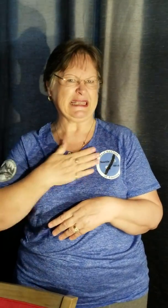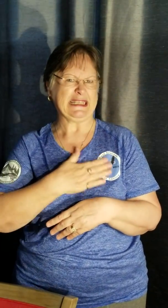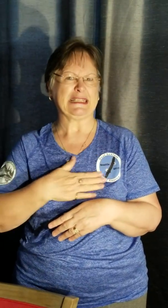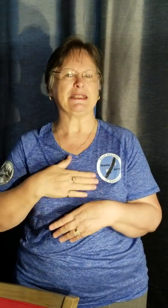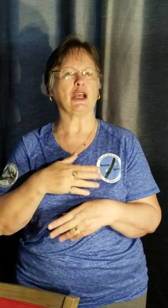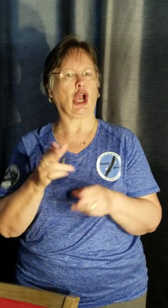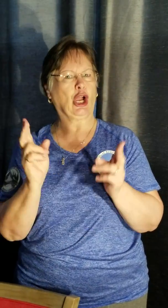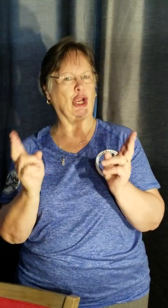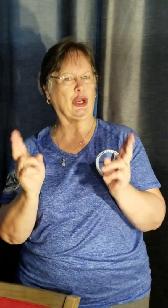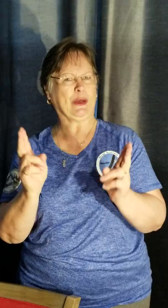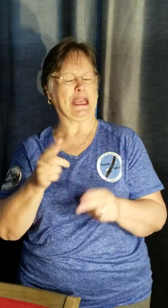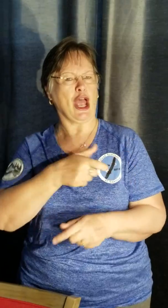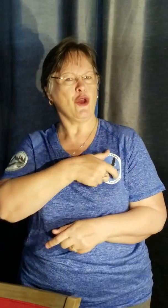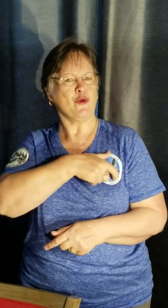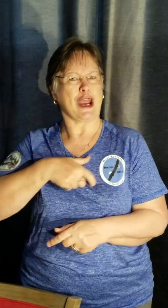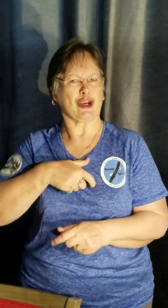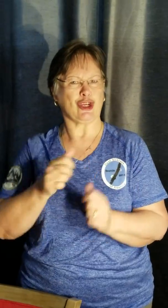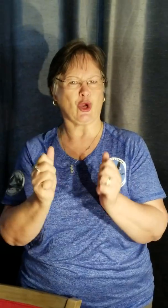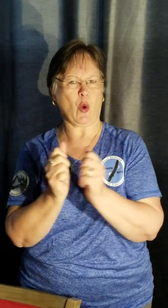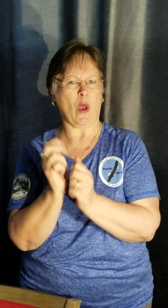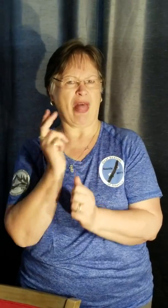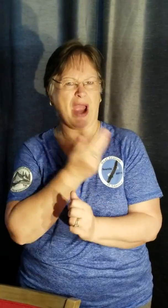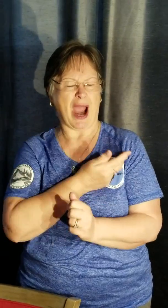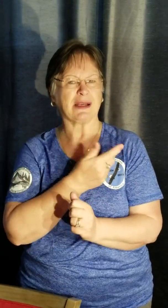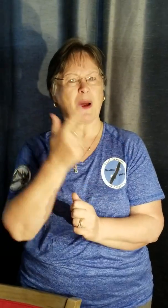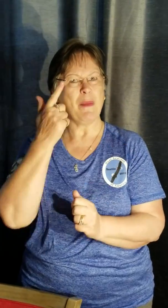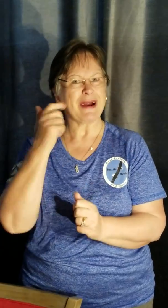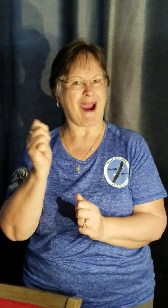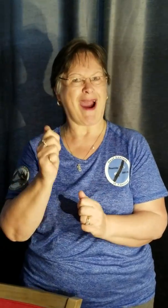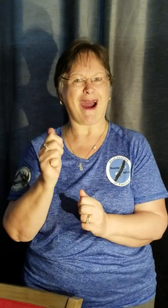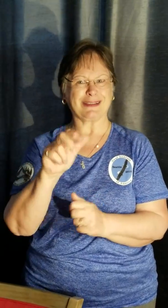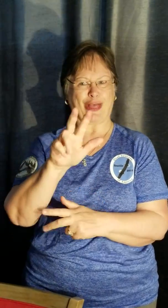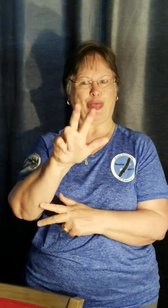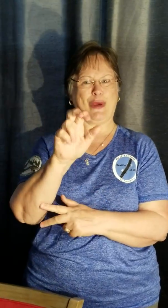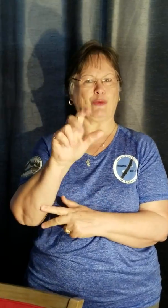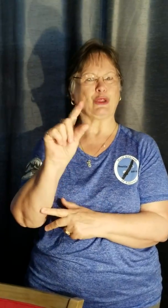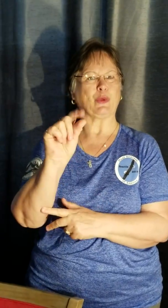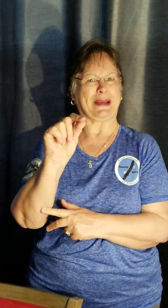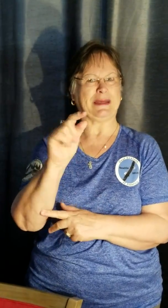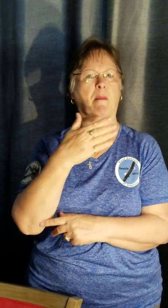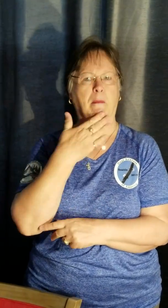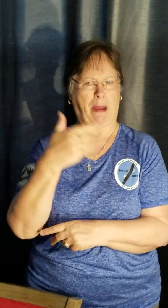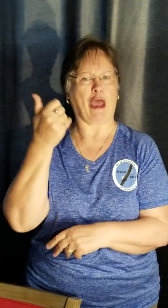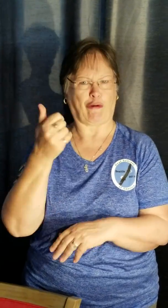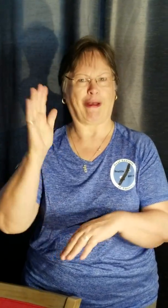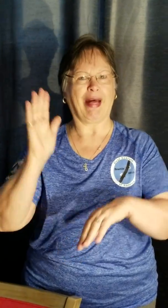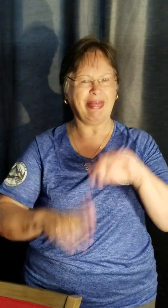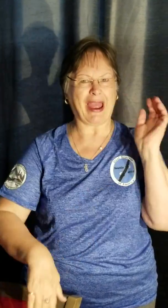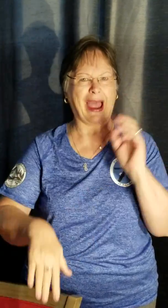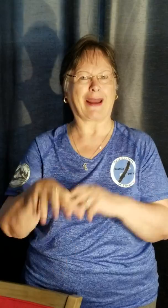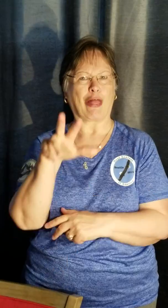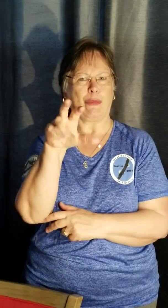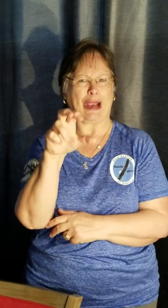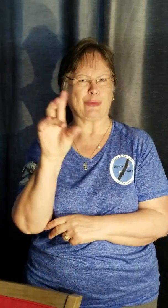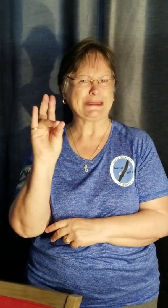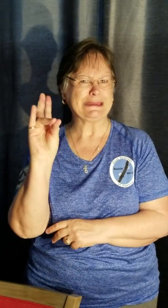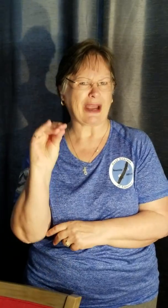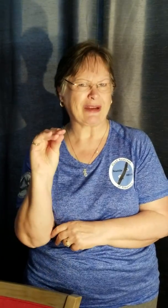Please, let me see where I to feel the